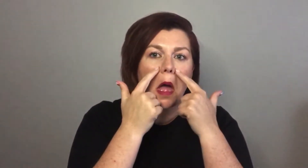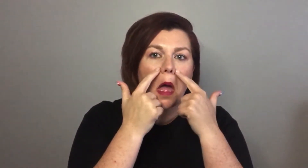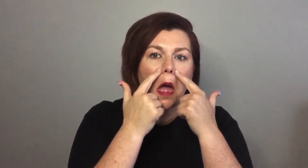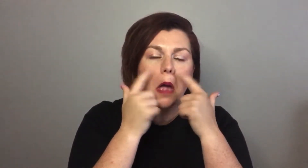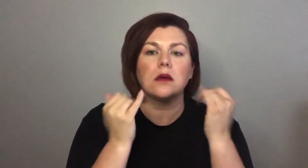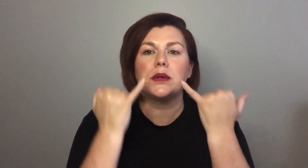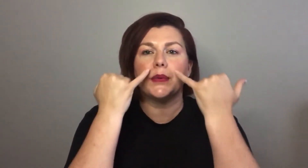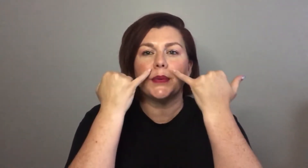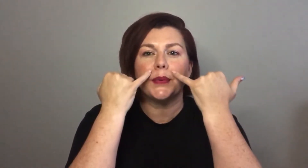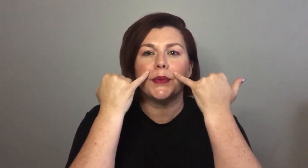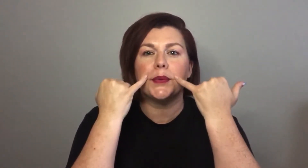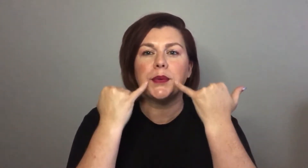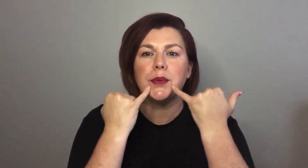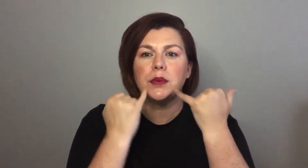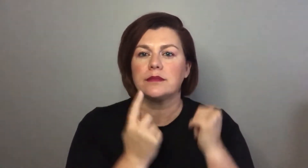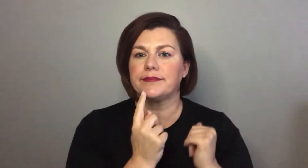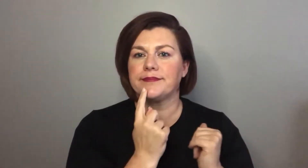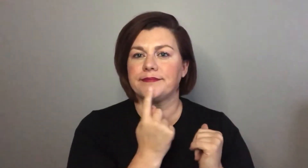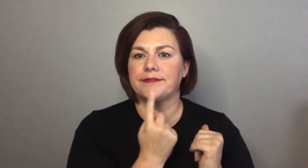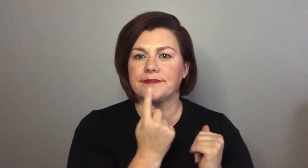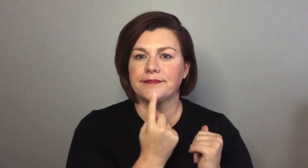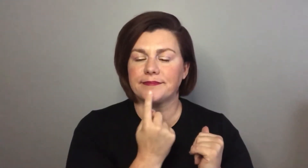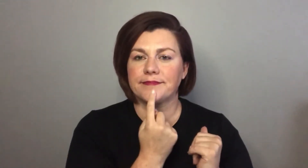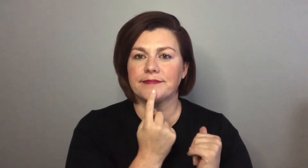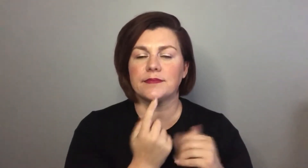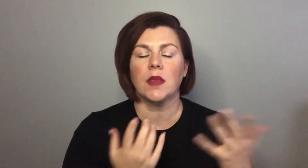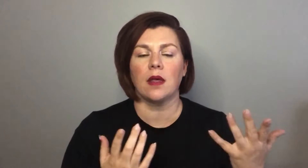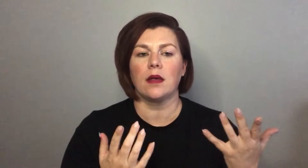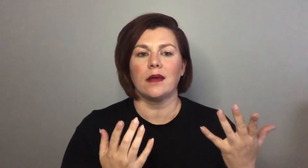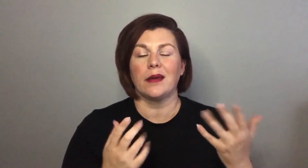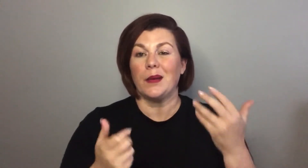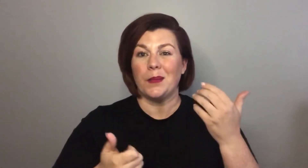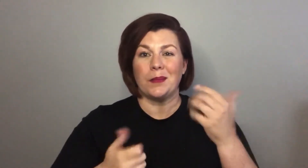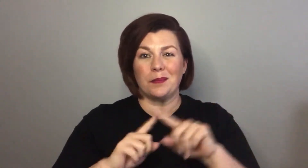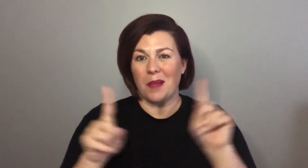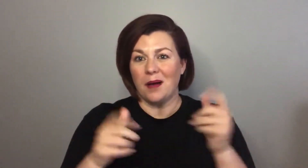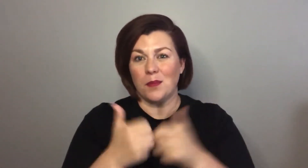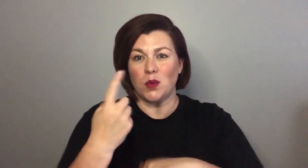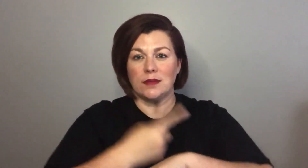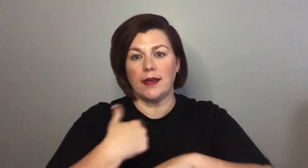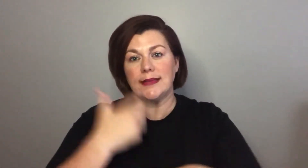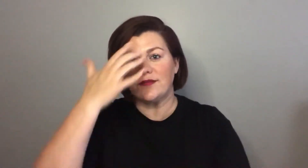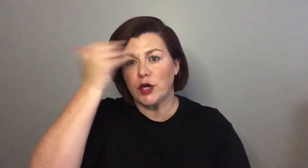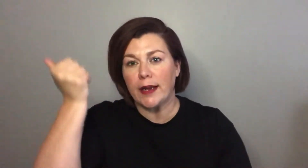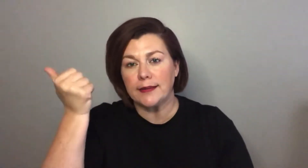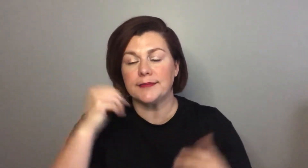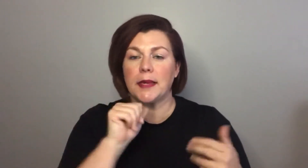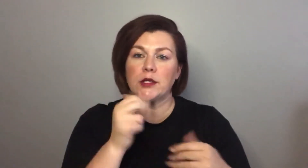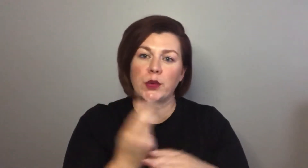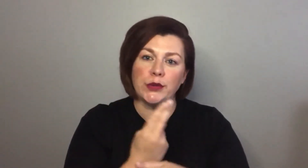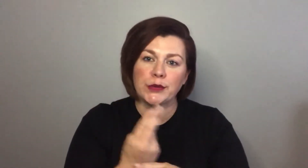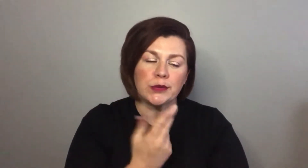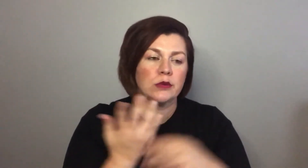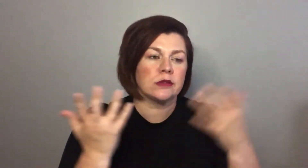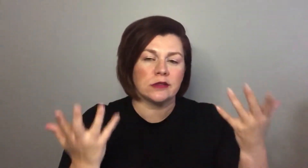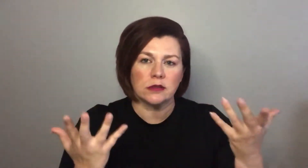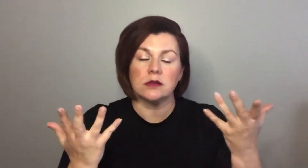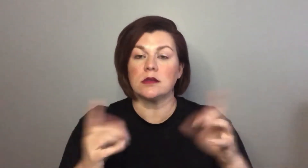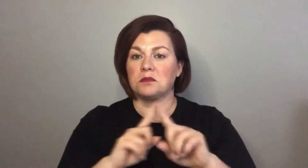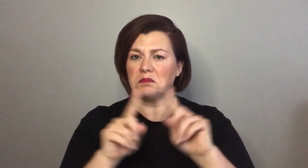in my T-zone around the edges of my mouth my smile lines most days I forget to use